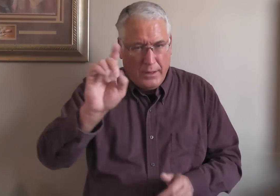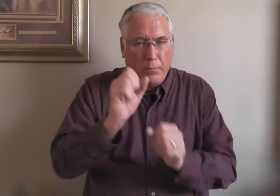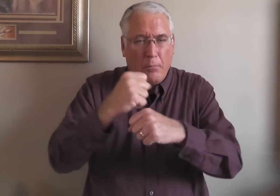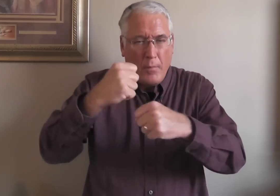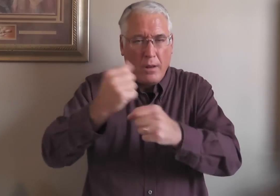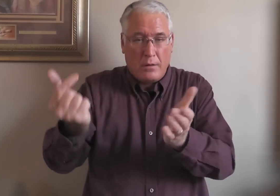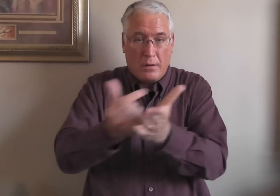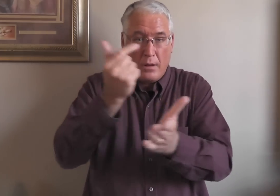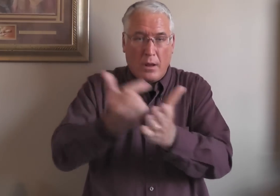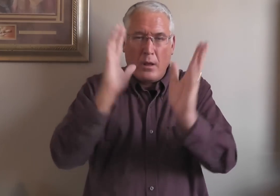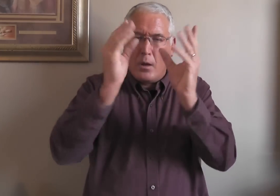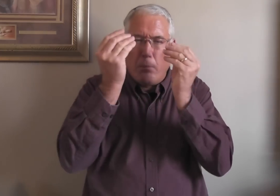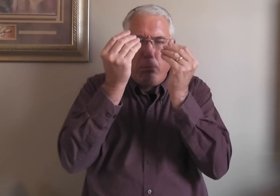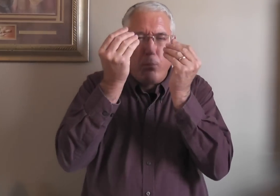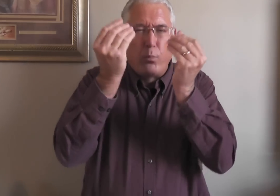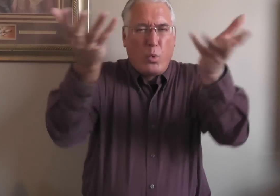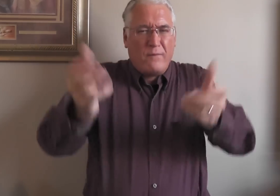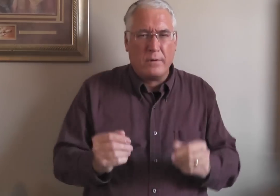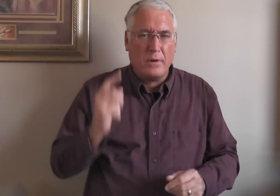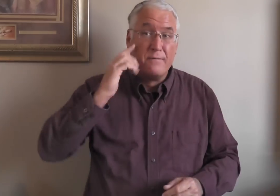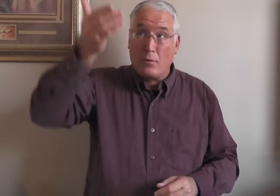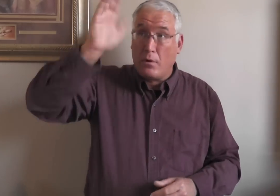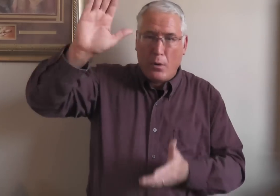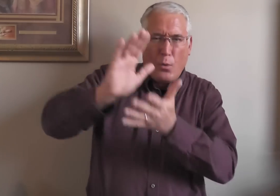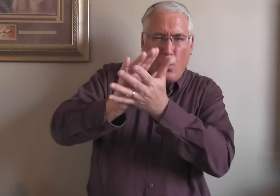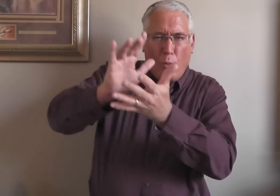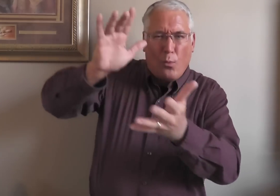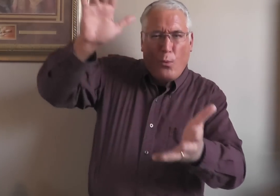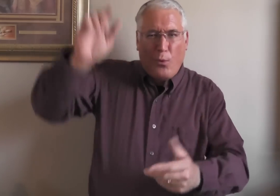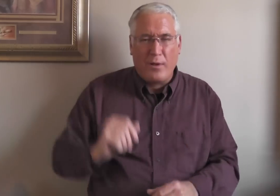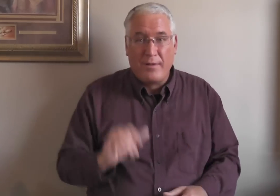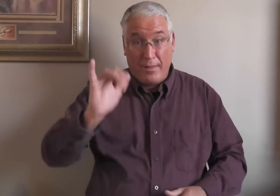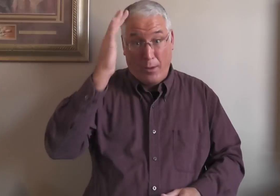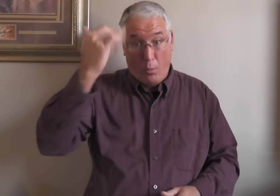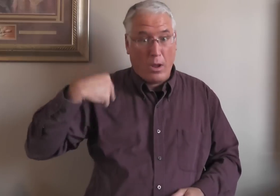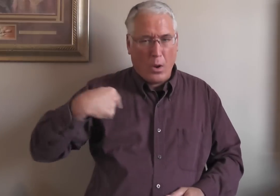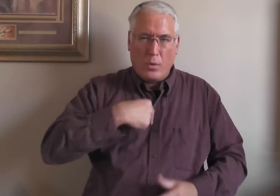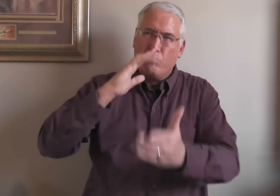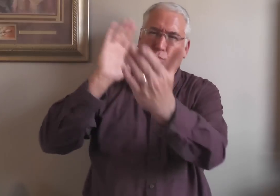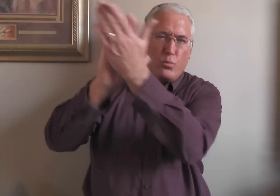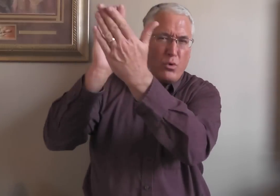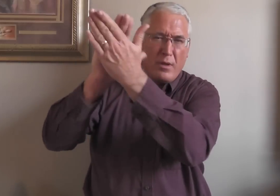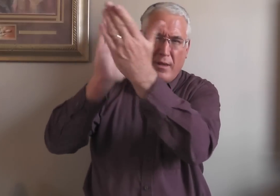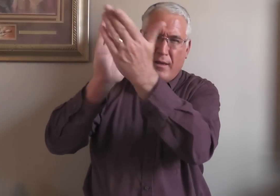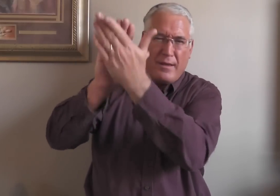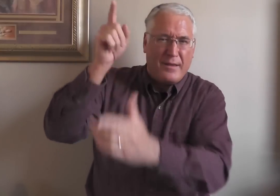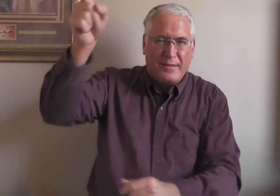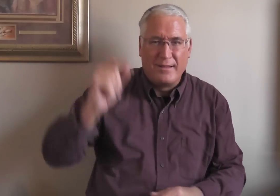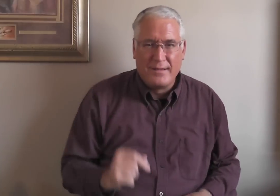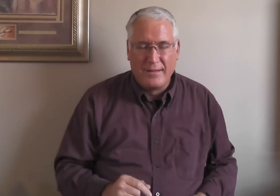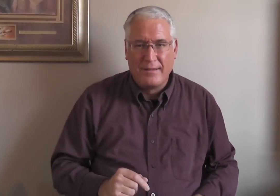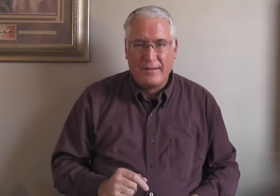he did to make the gospel so beautiful. For God's glory. Oh, that's why we praise him.